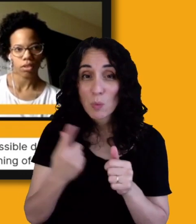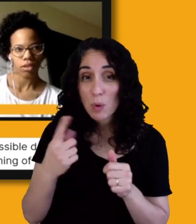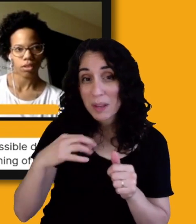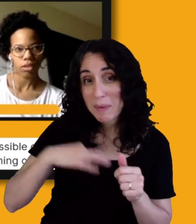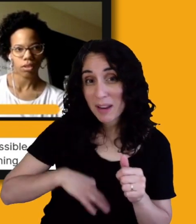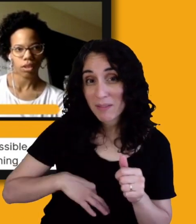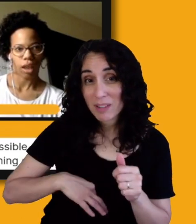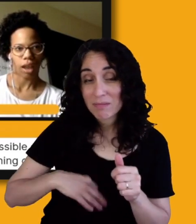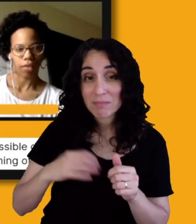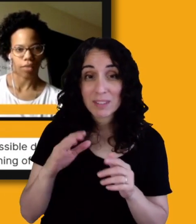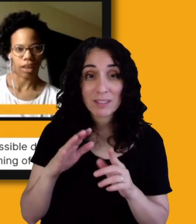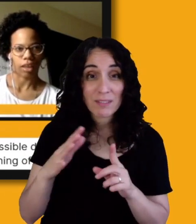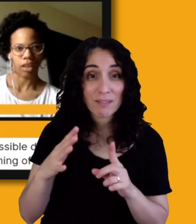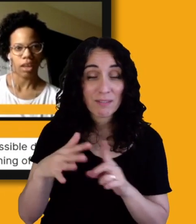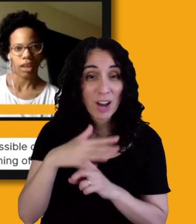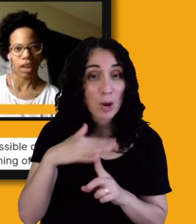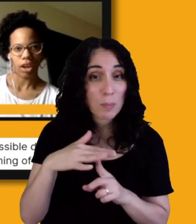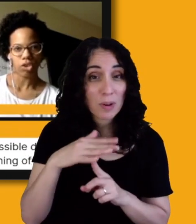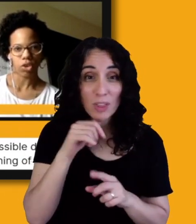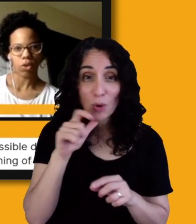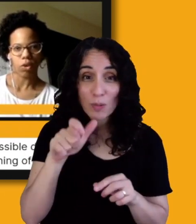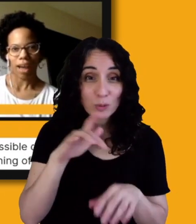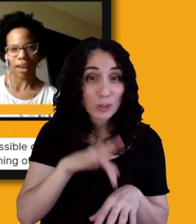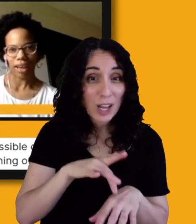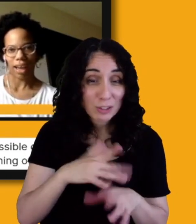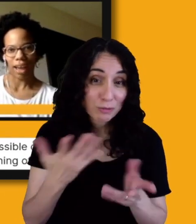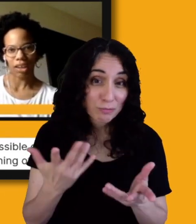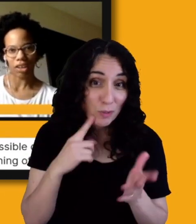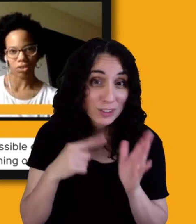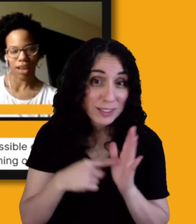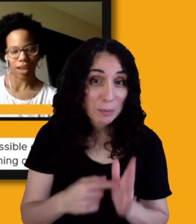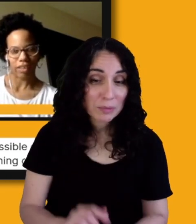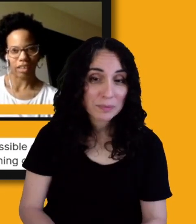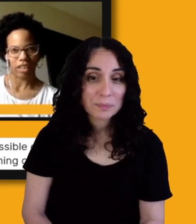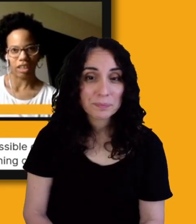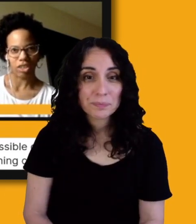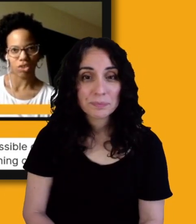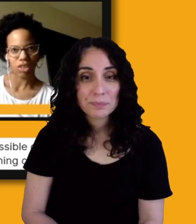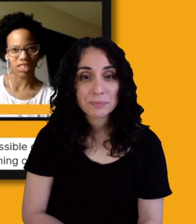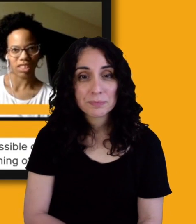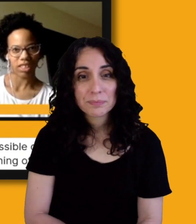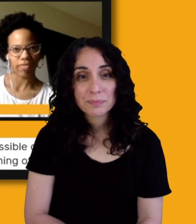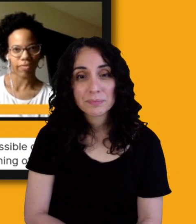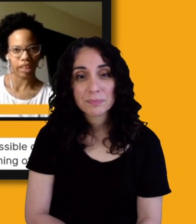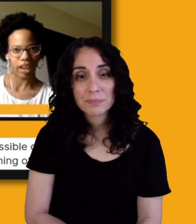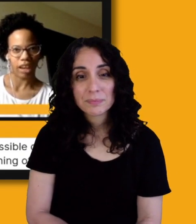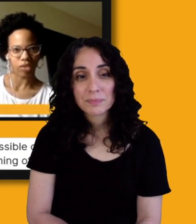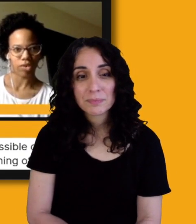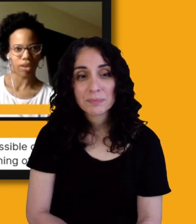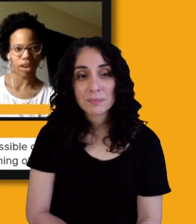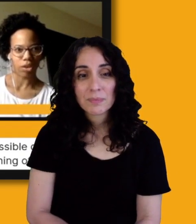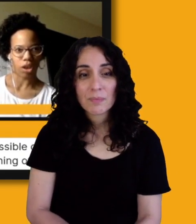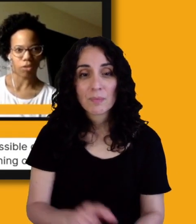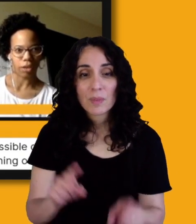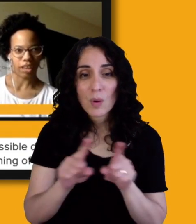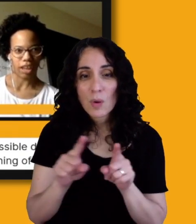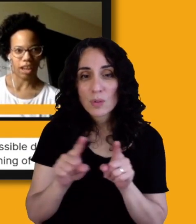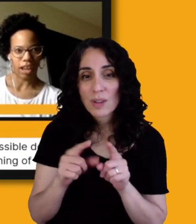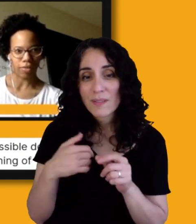I love that. And also, I, I also have an idea. So, the six feet, I don't know how long we're going to have to